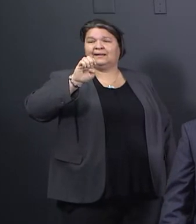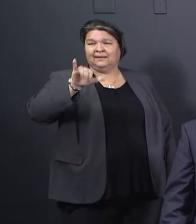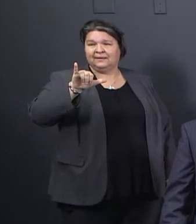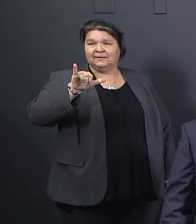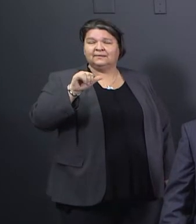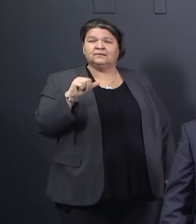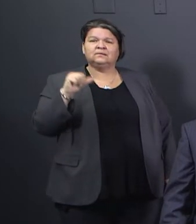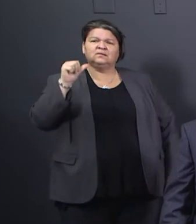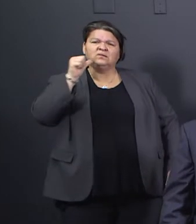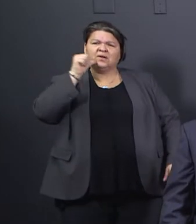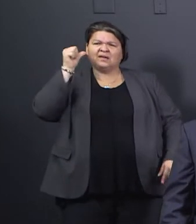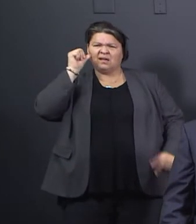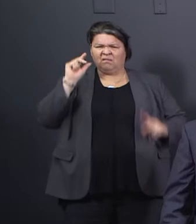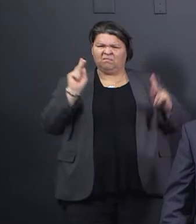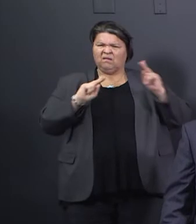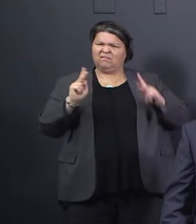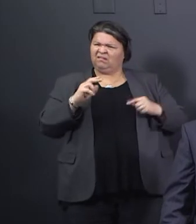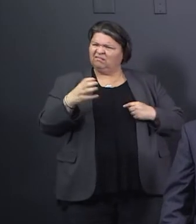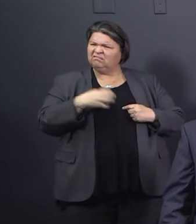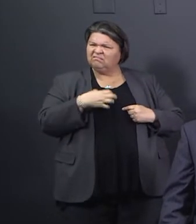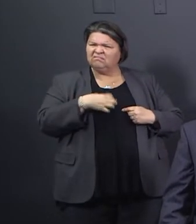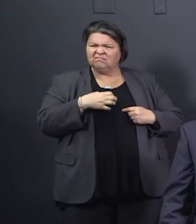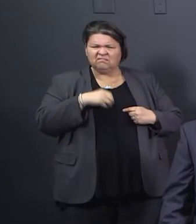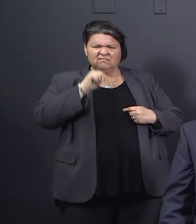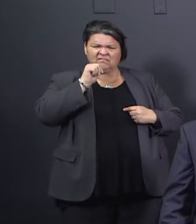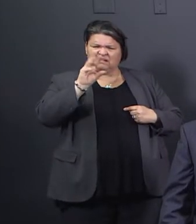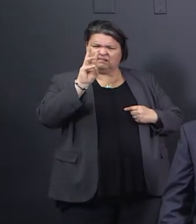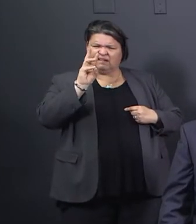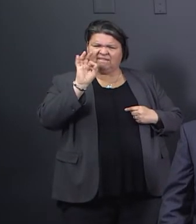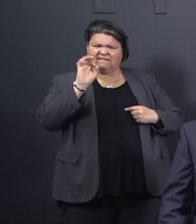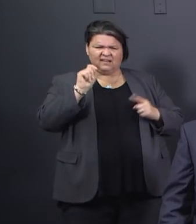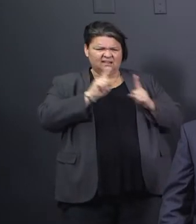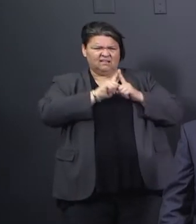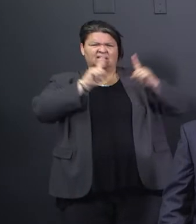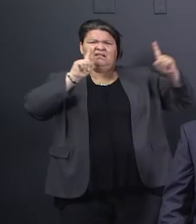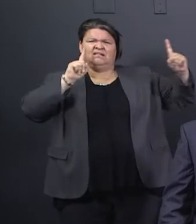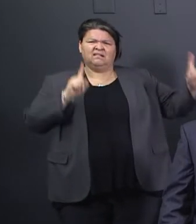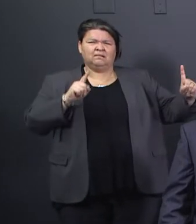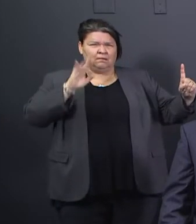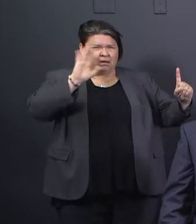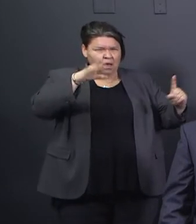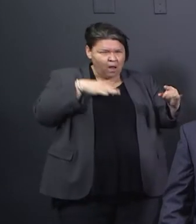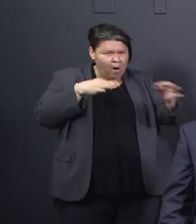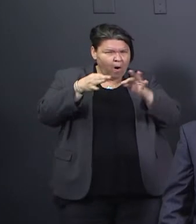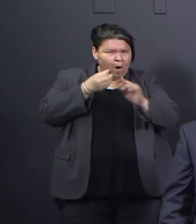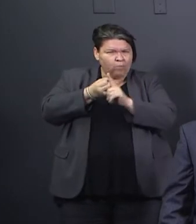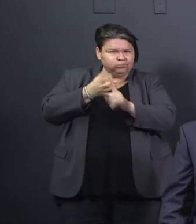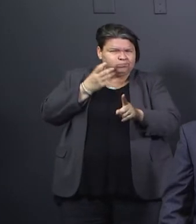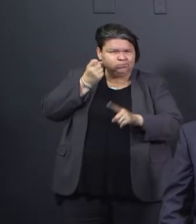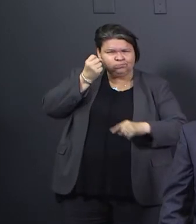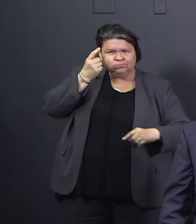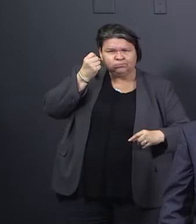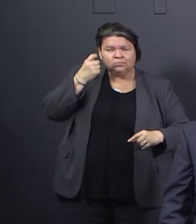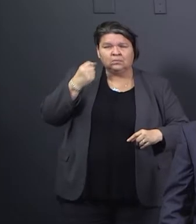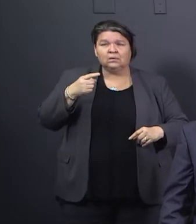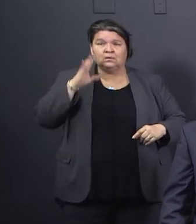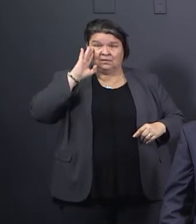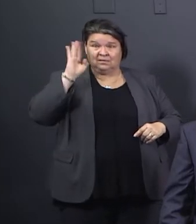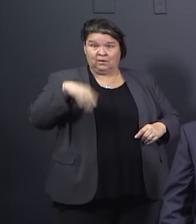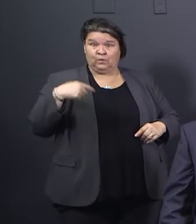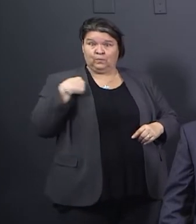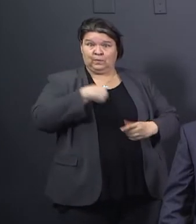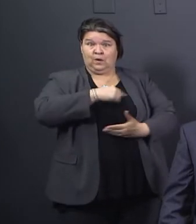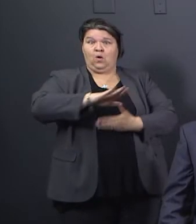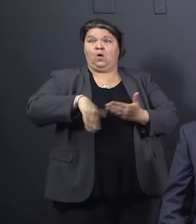Dr. Scribner. But all of us who've been in here have been screened for temperature and all the appropriate questions. We'd love to be six feet apart,